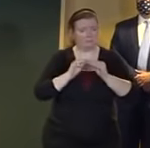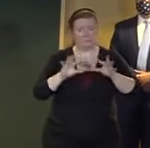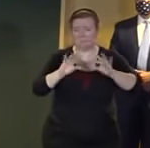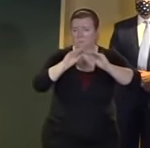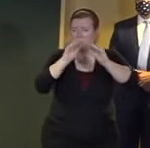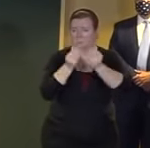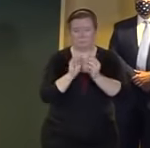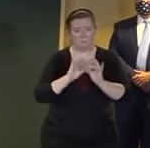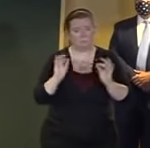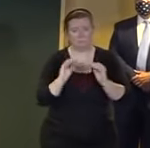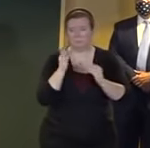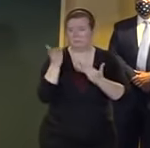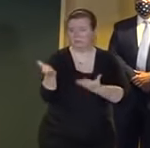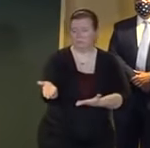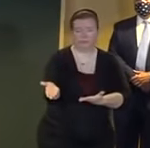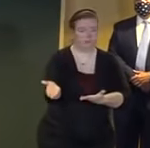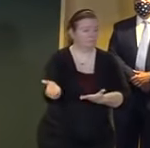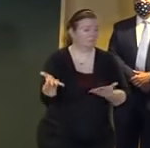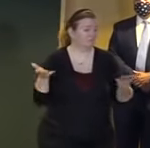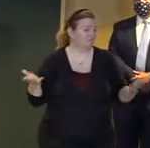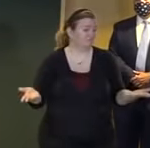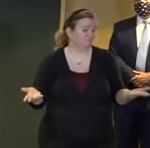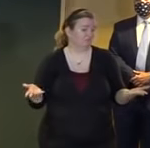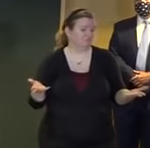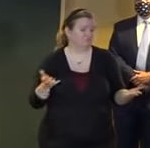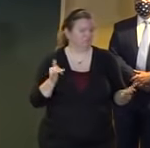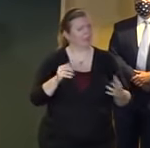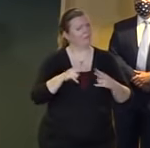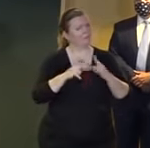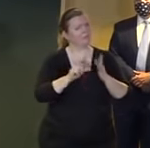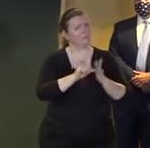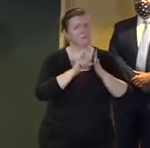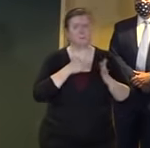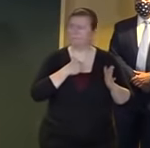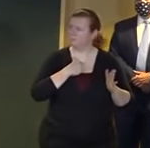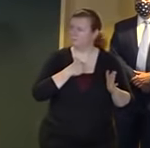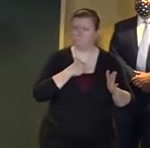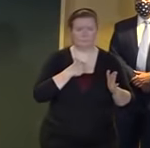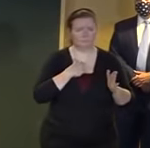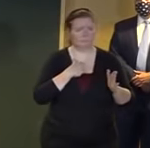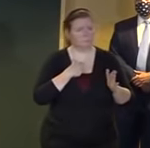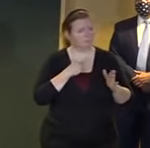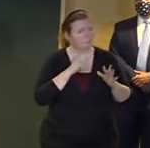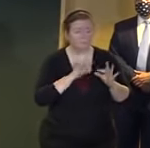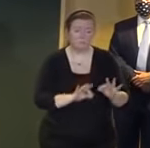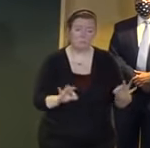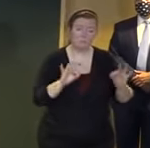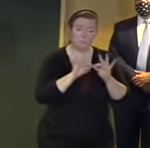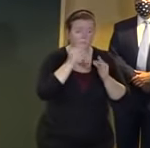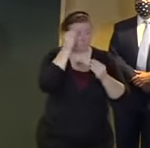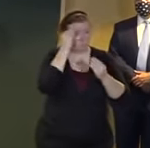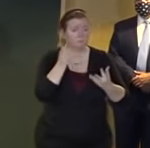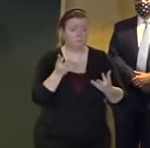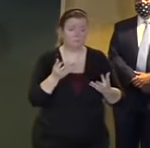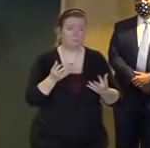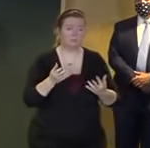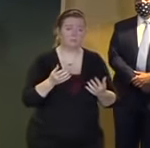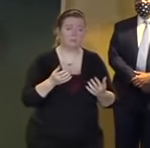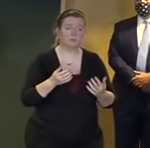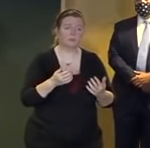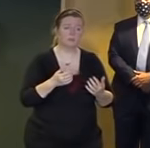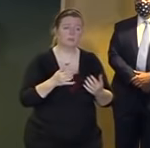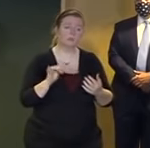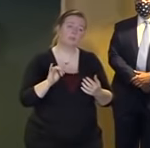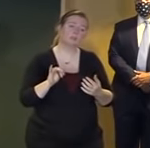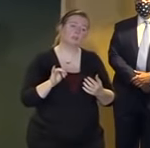the best of my knowledge that is that's pretty impressive but it is worth noting conferences matter here so what the big 10